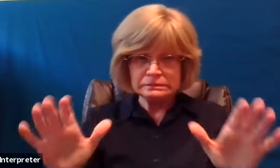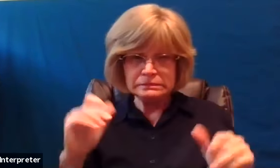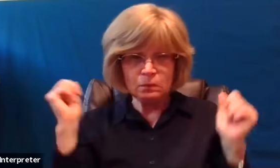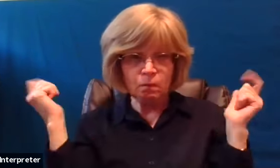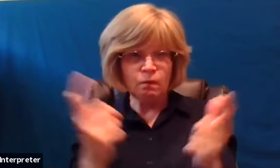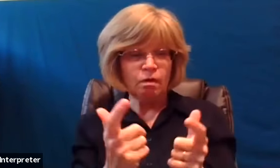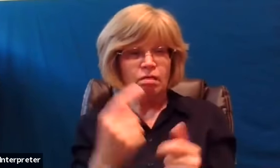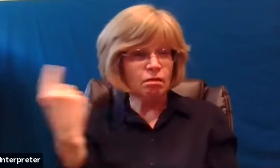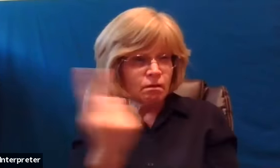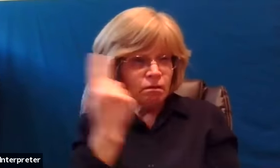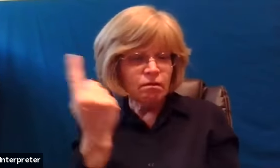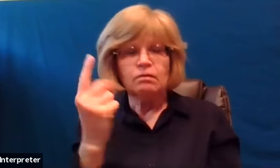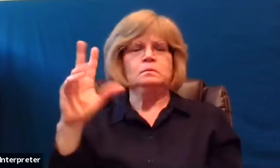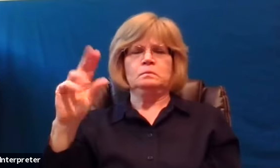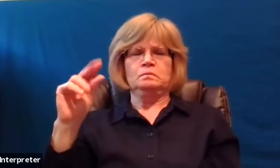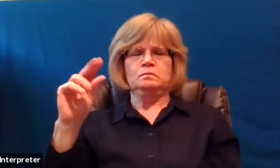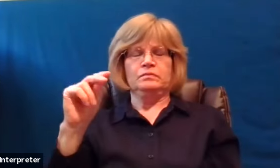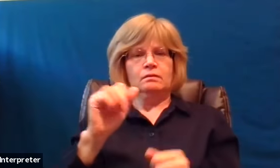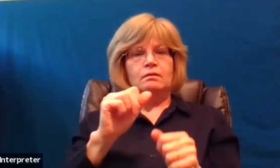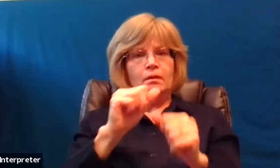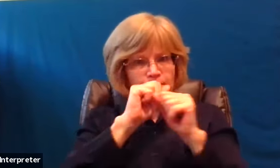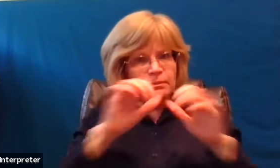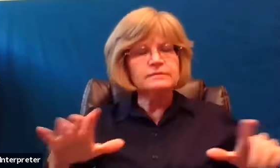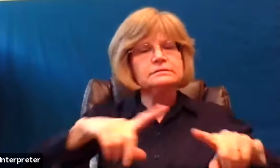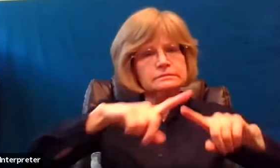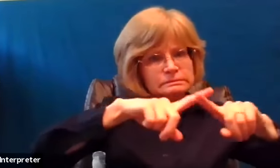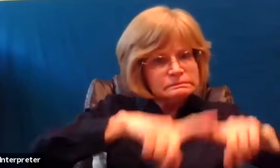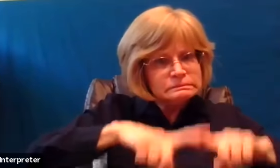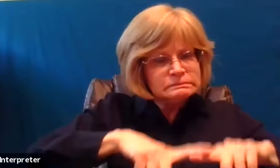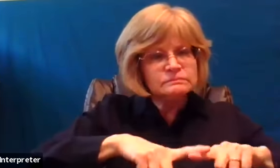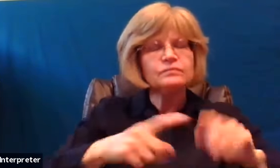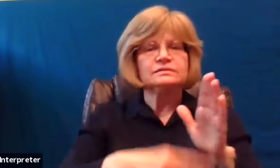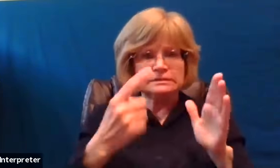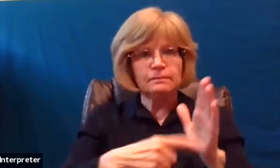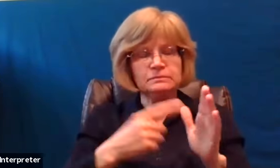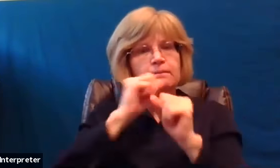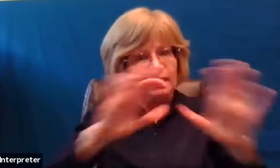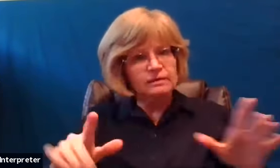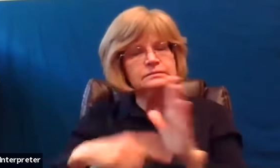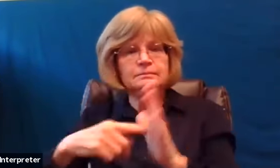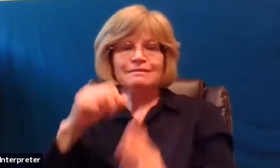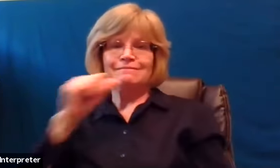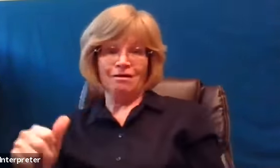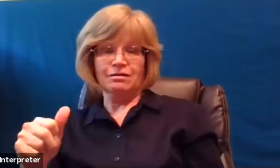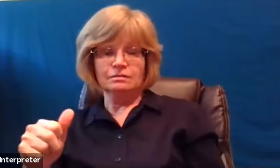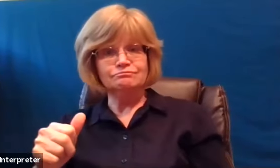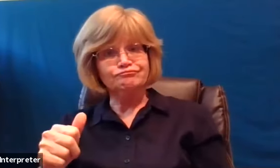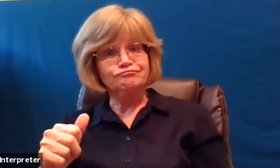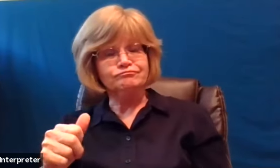blessing is conditional sometimes we're blessed sometimes we're not we know that so